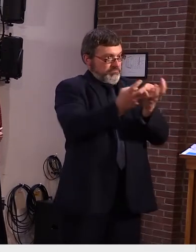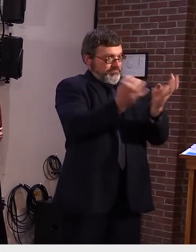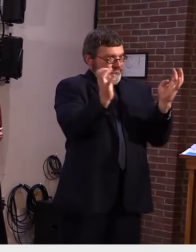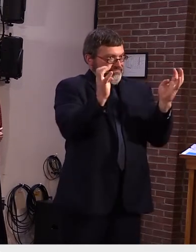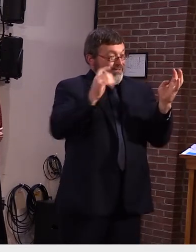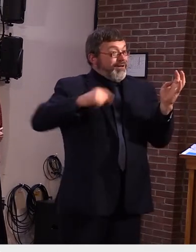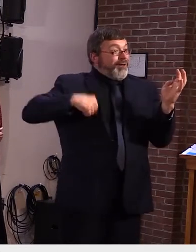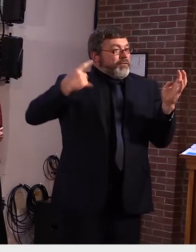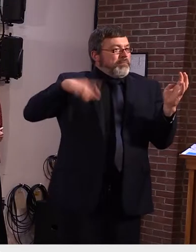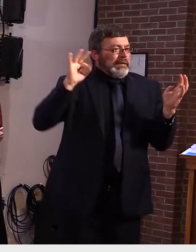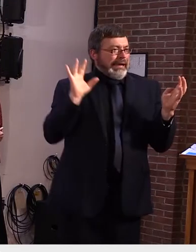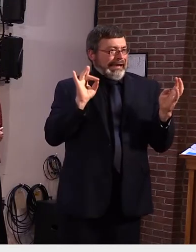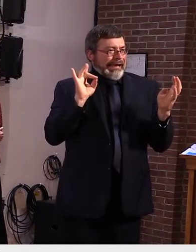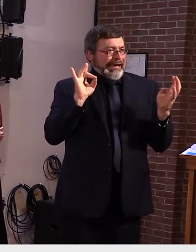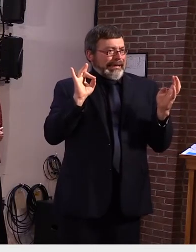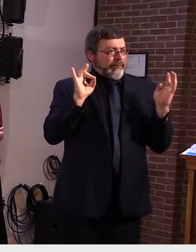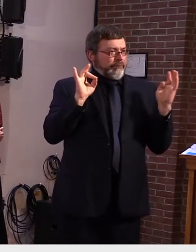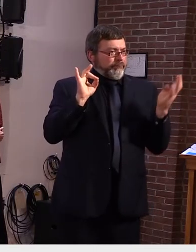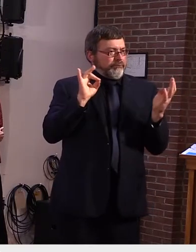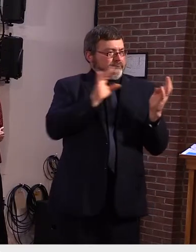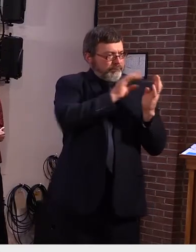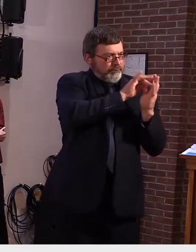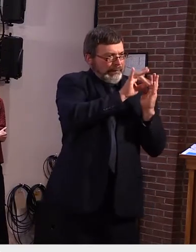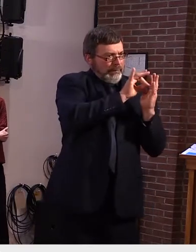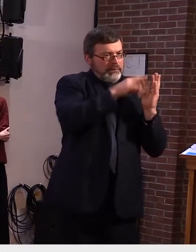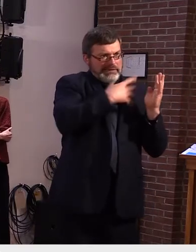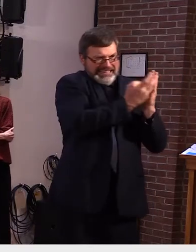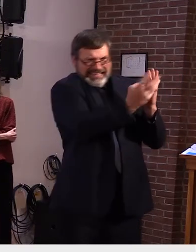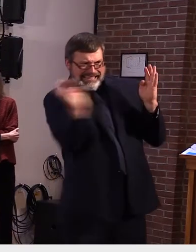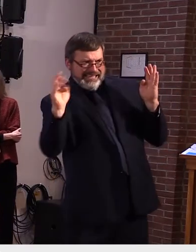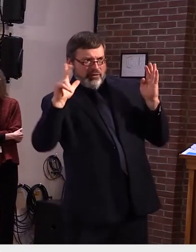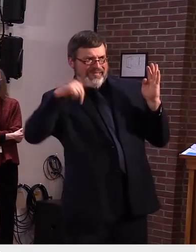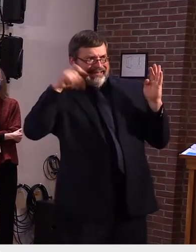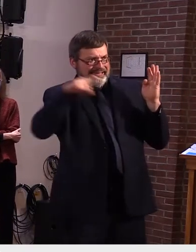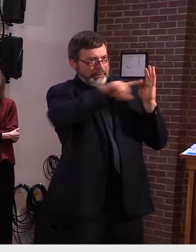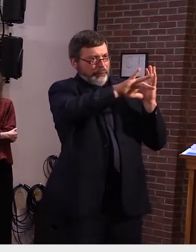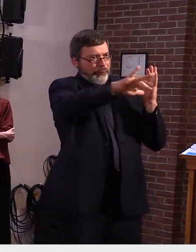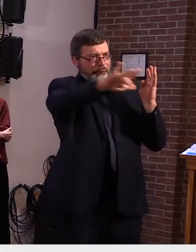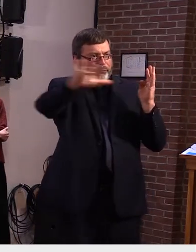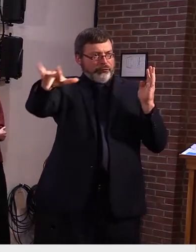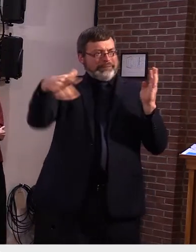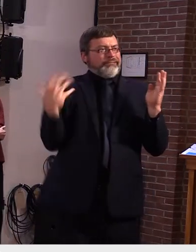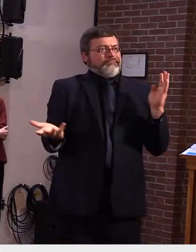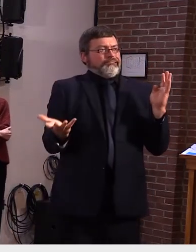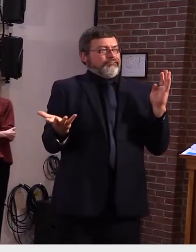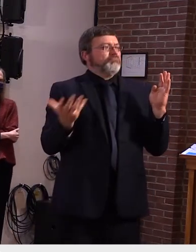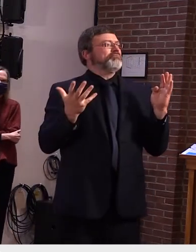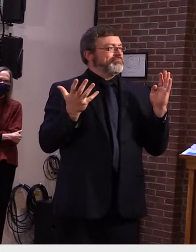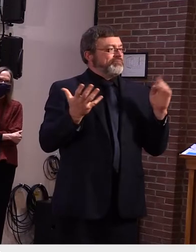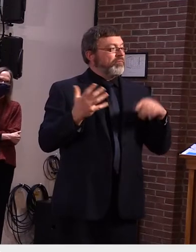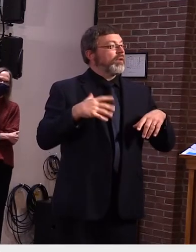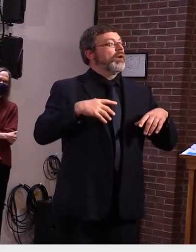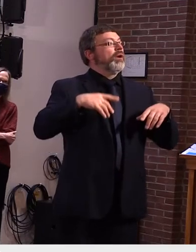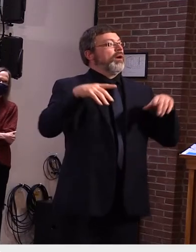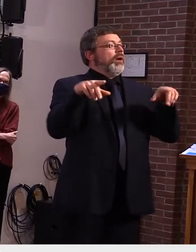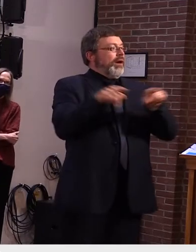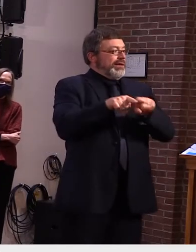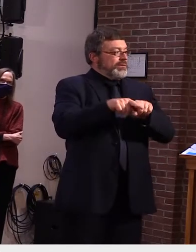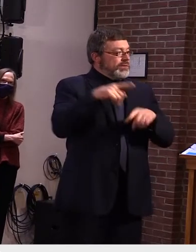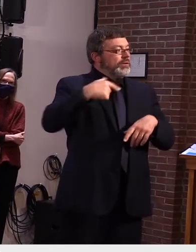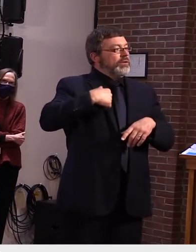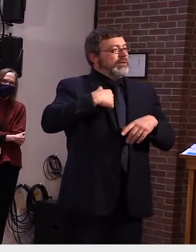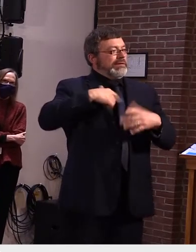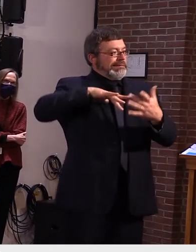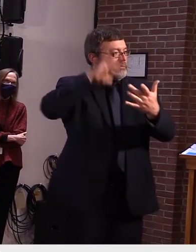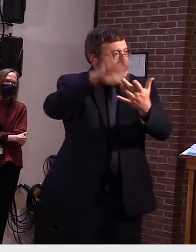and the committee on committees on behalf of the senate my understanding having reached out to members of both is that they